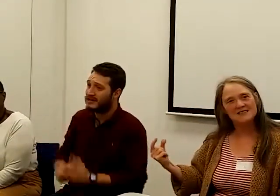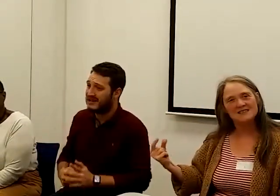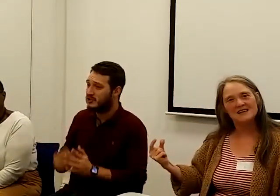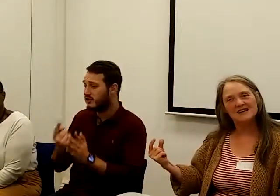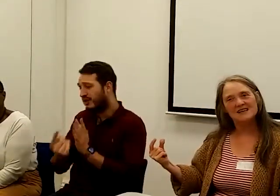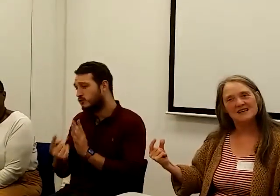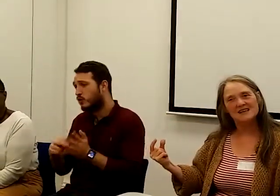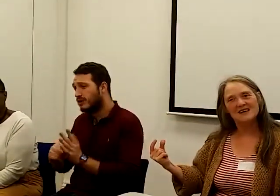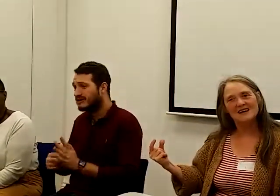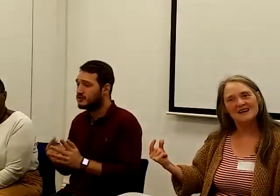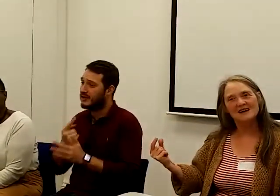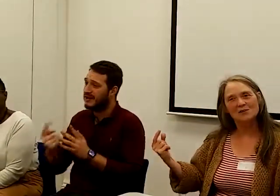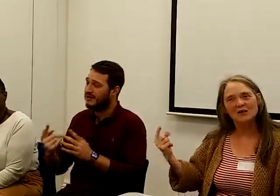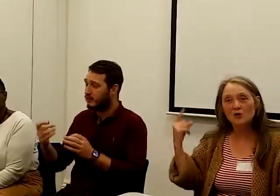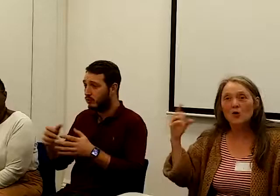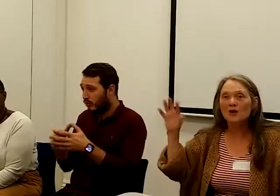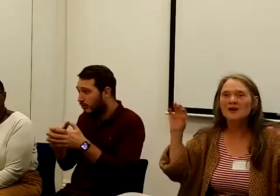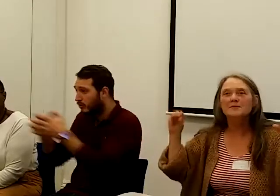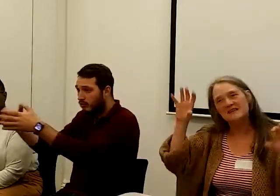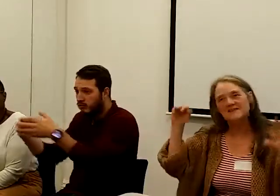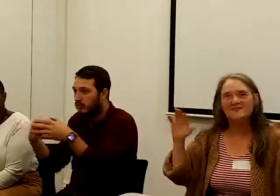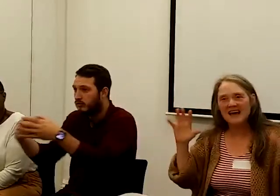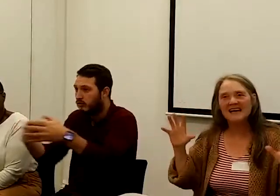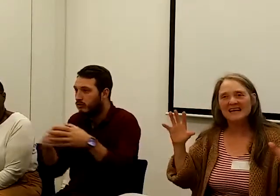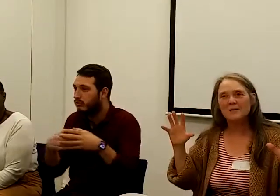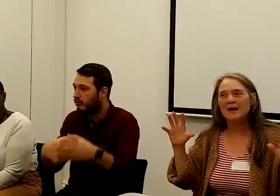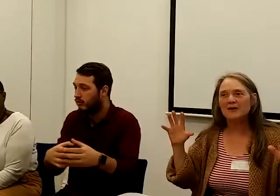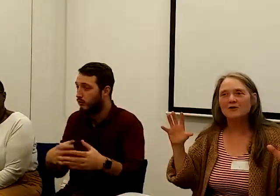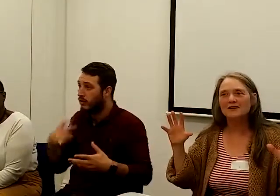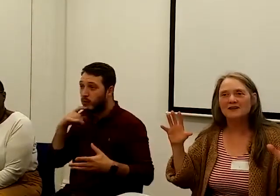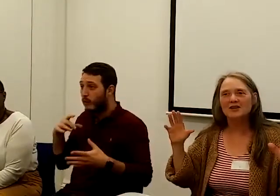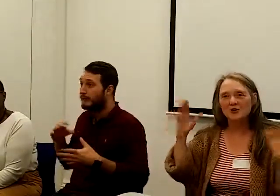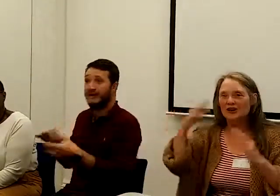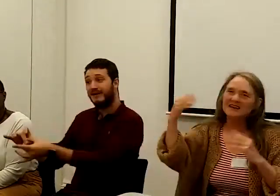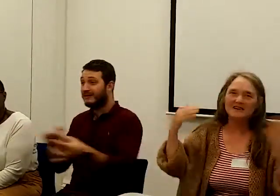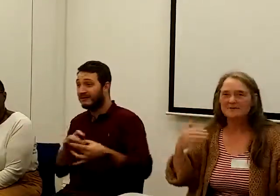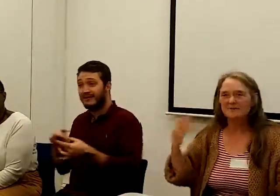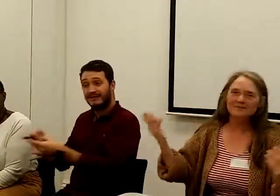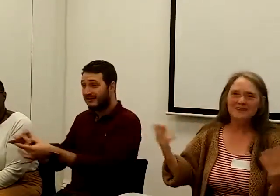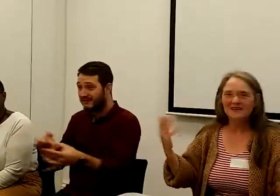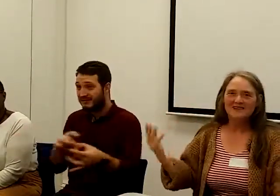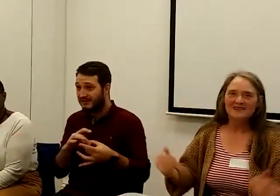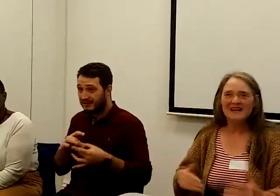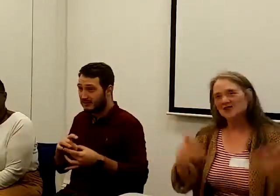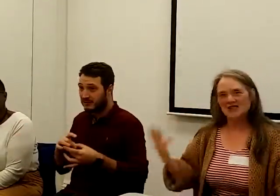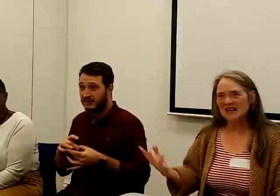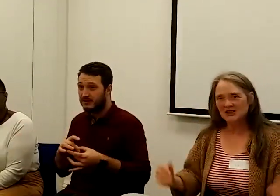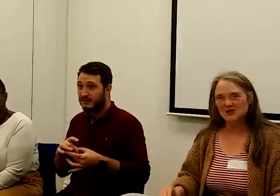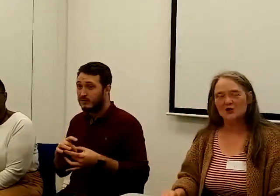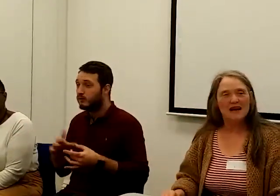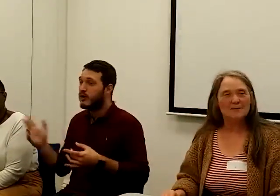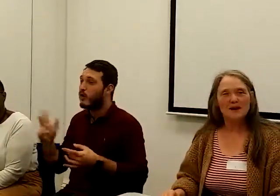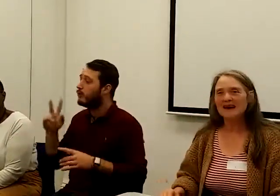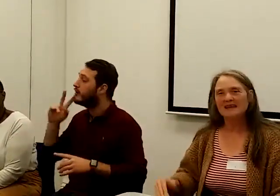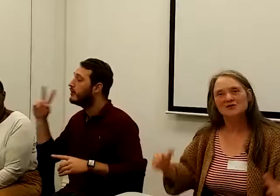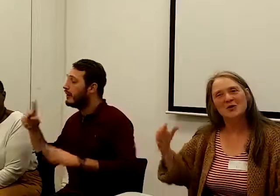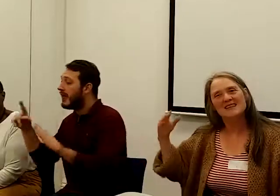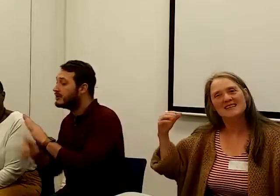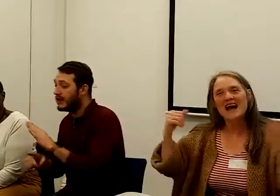and we're all going to be flailing about and looking at legislation or campaigns, whereas